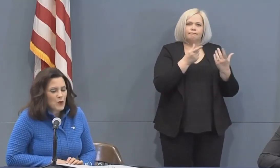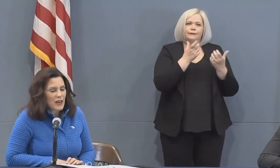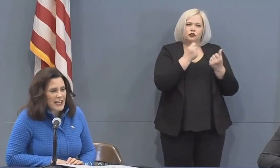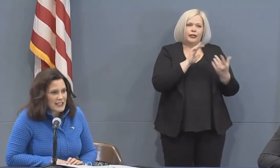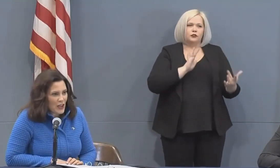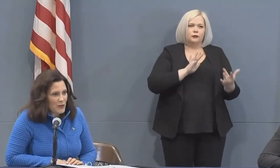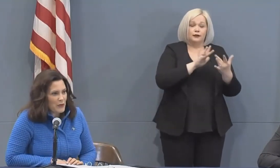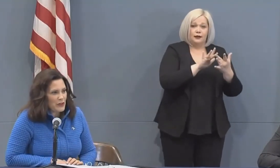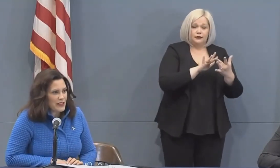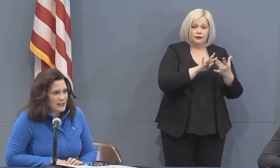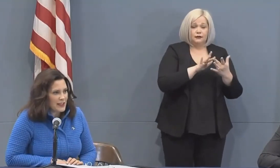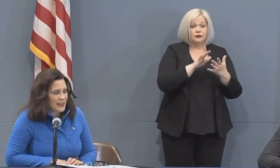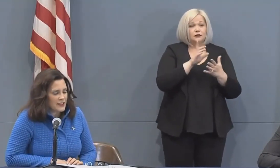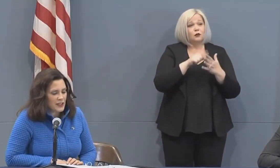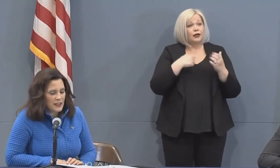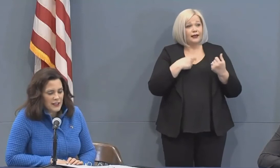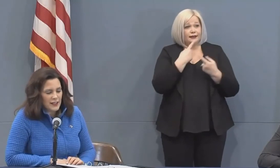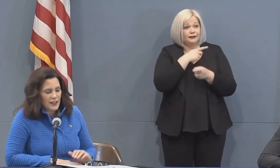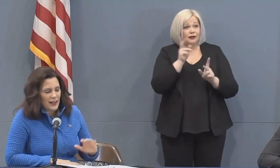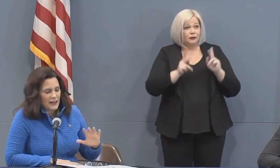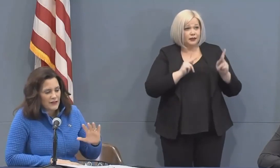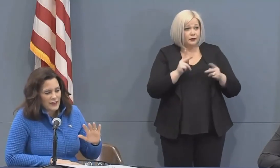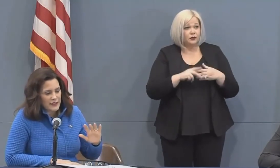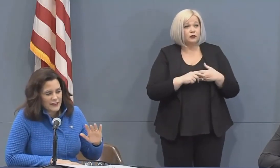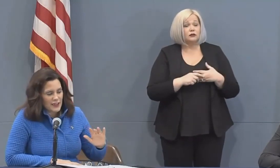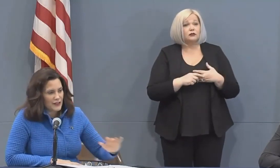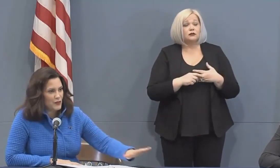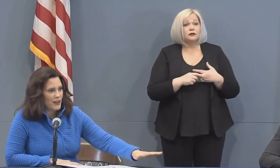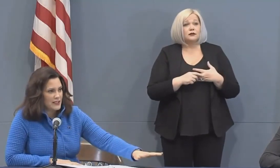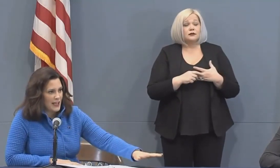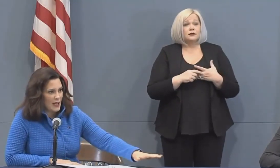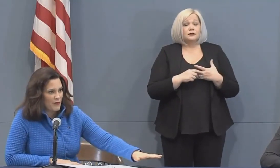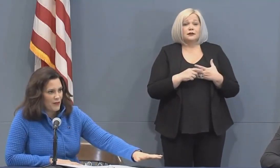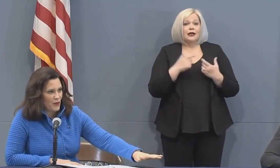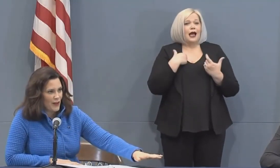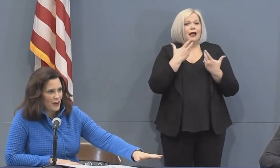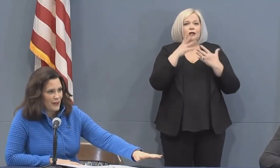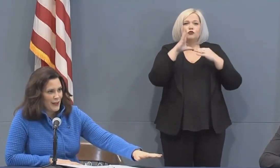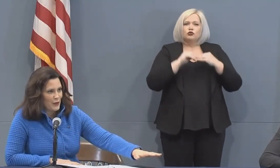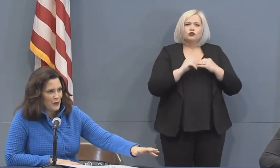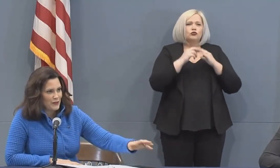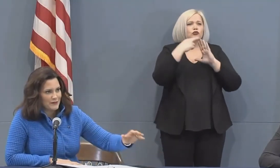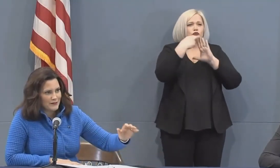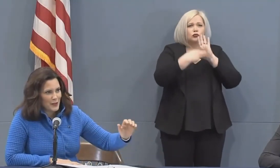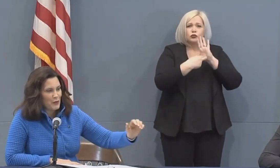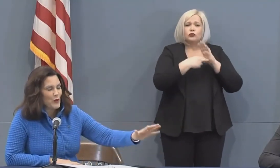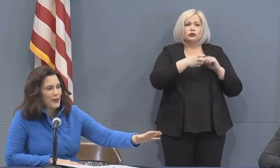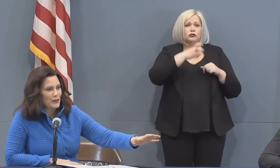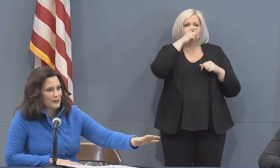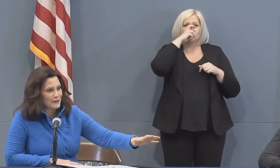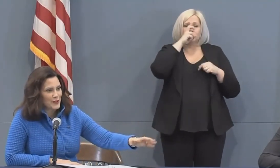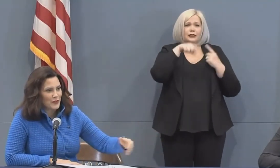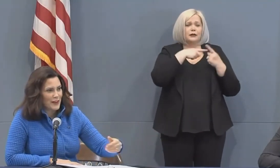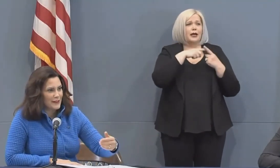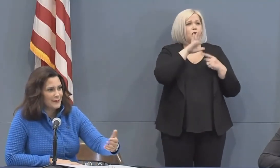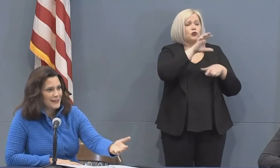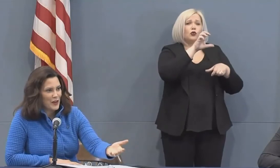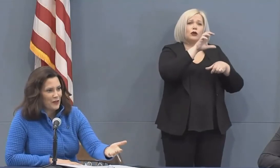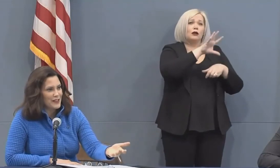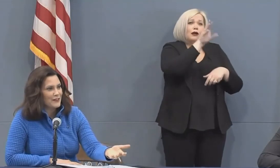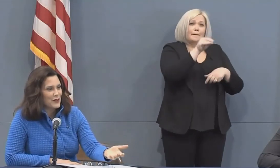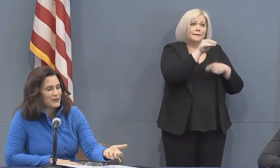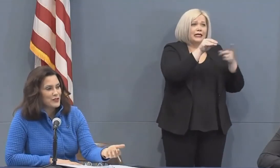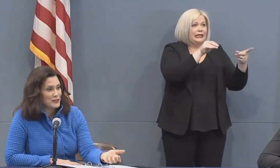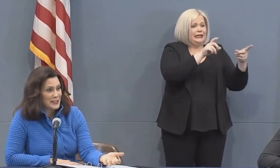what i can tell people is that i cut the red tape of requiring that your employer create